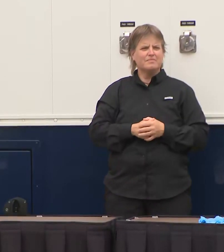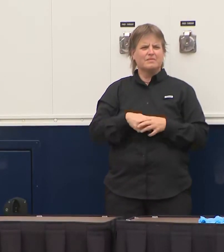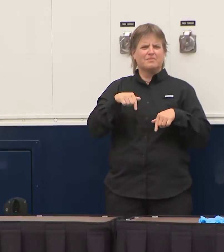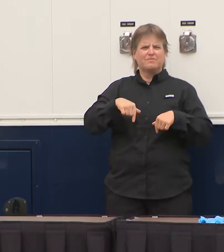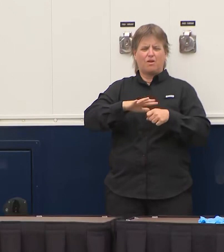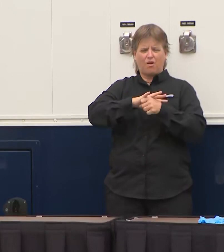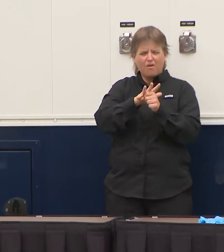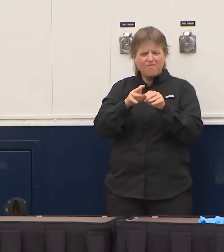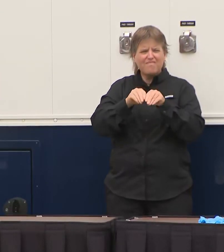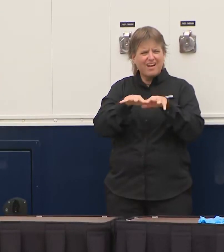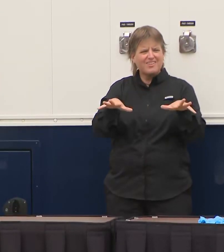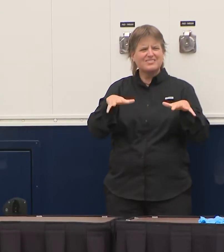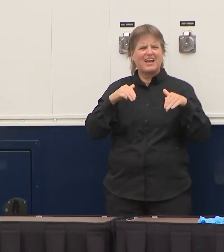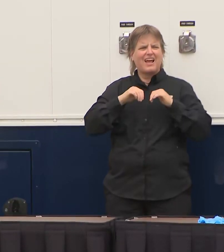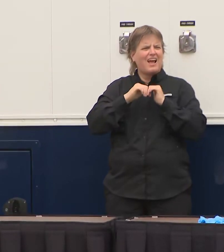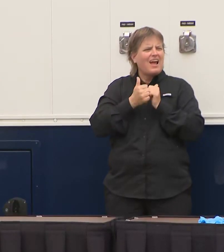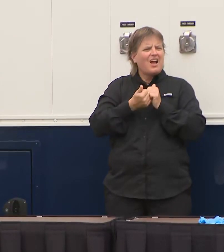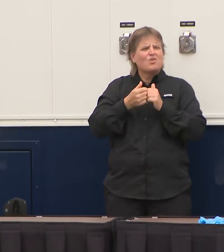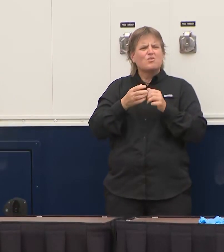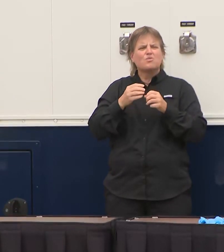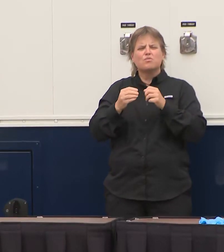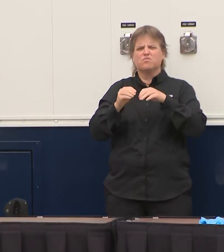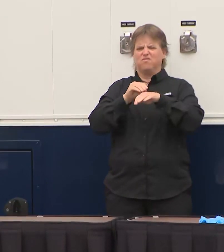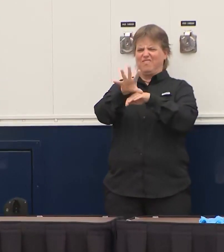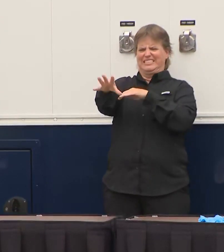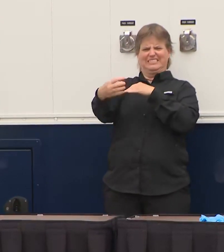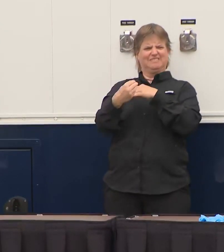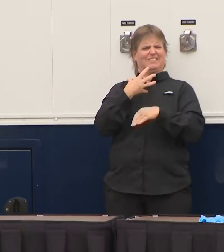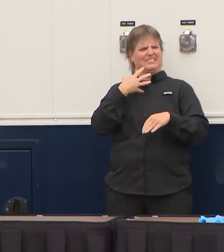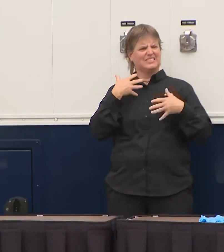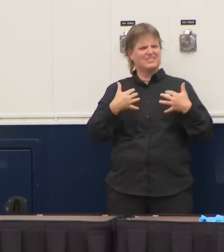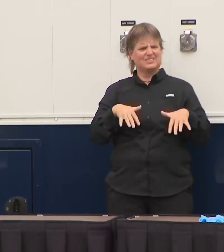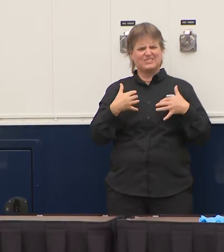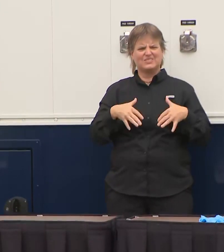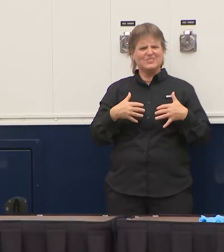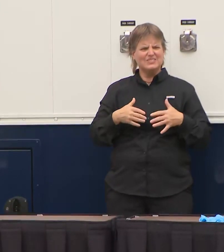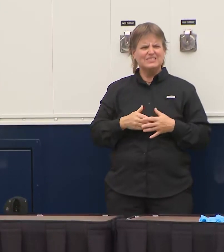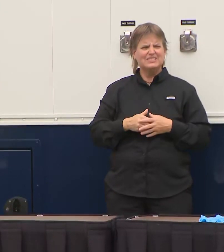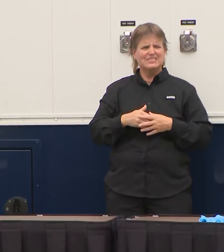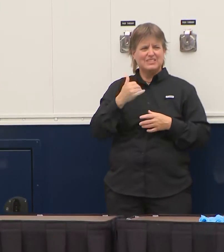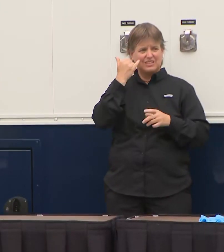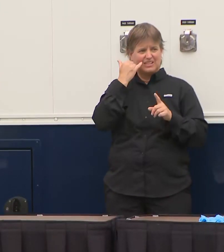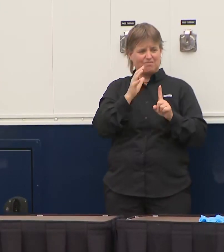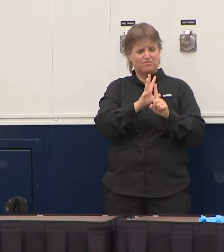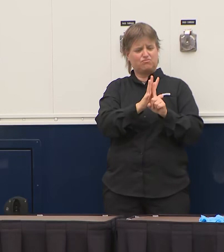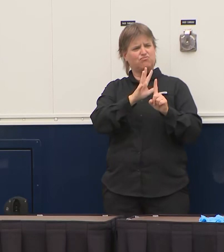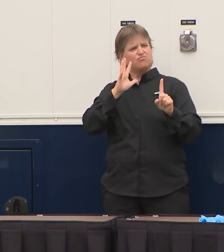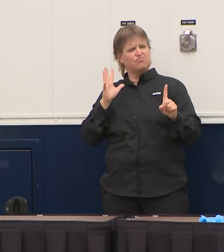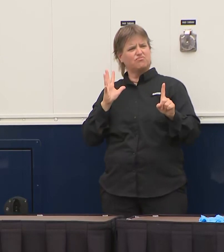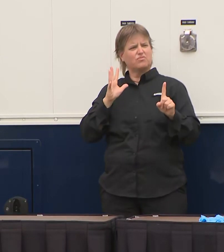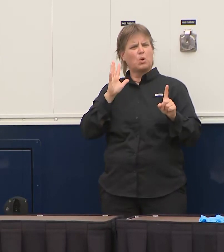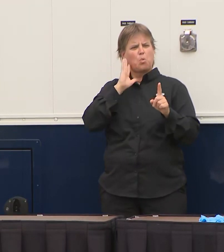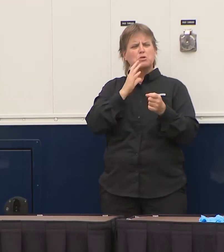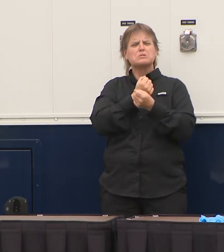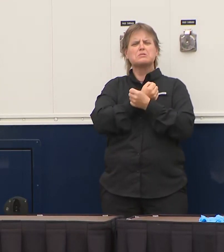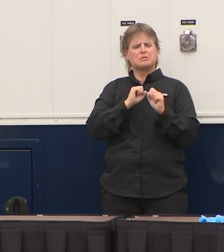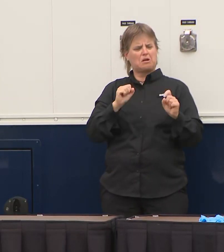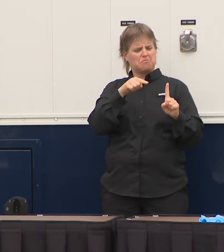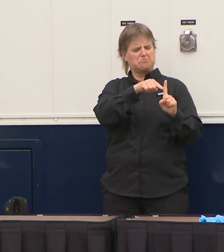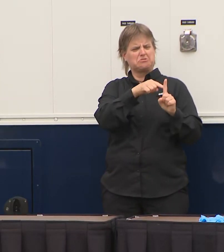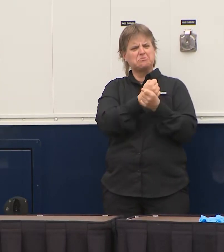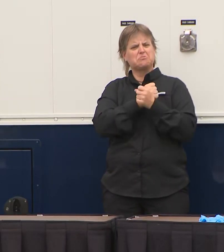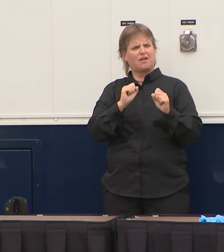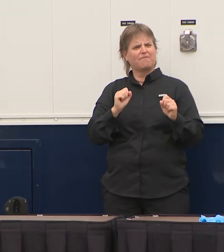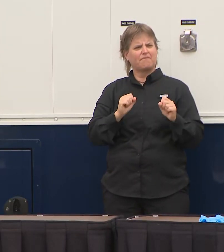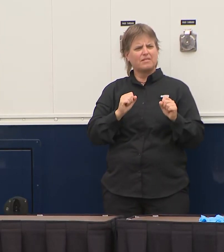close sustained contact with somebody and if you refrain from that and you know my my orders you know for for